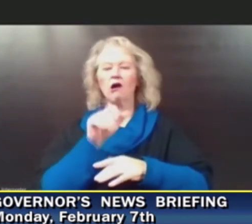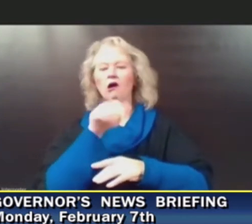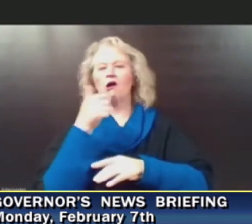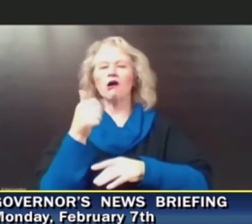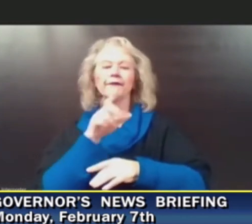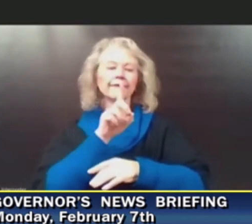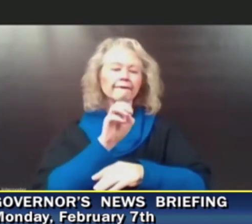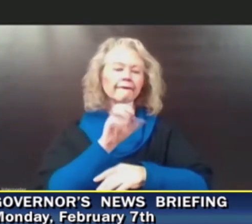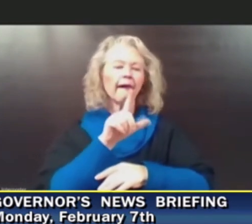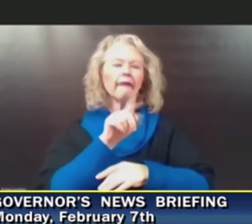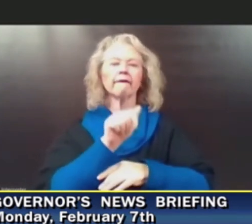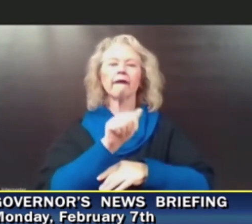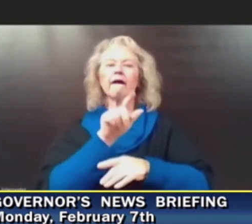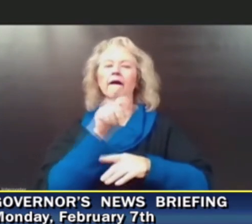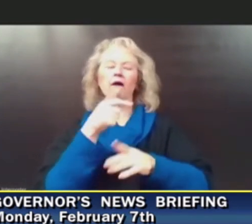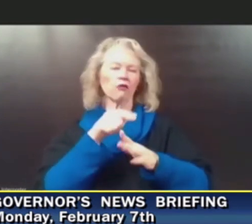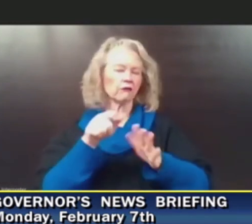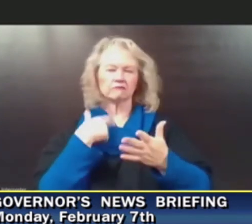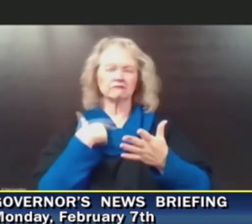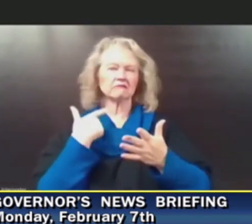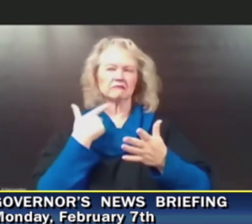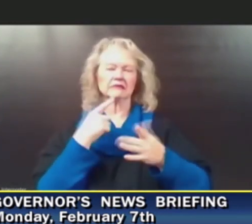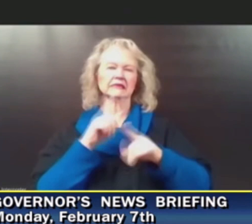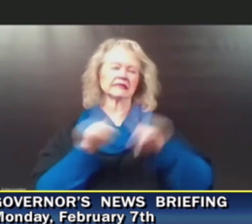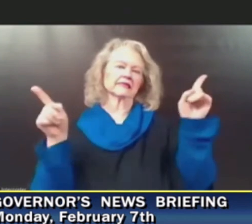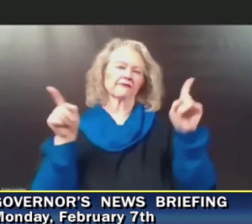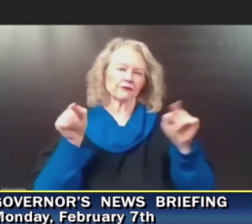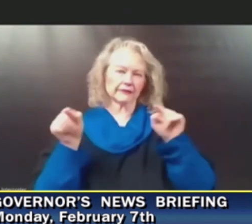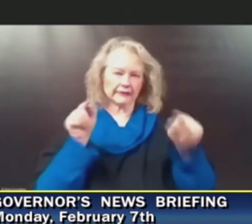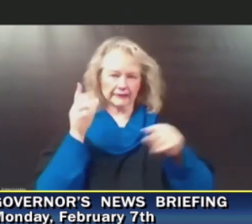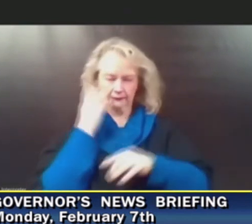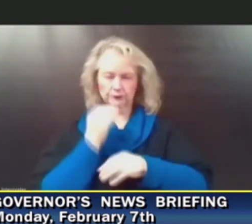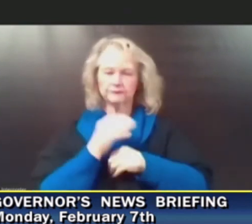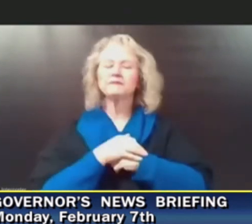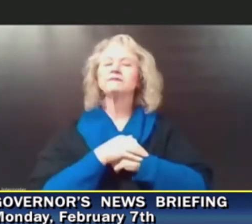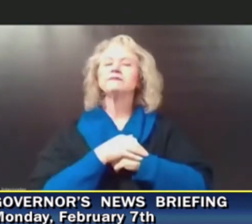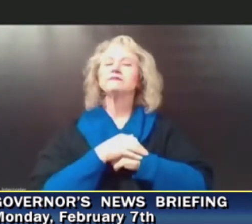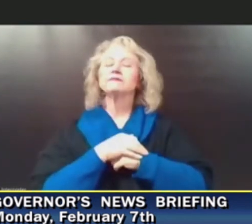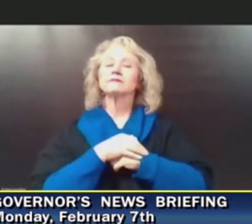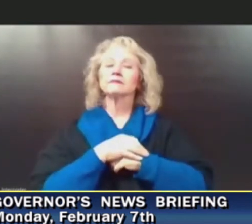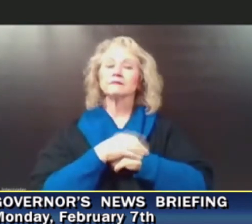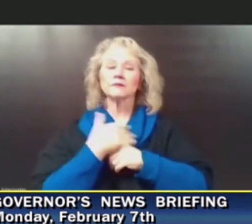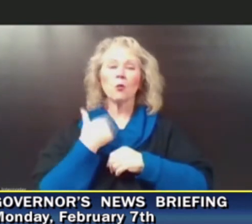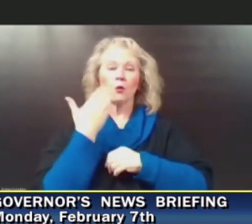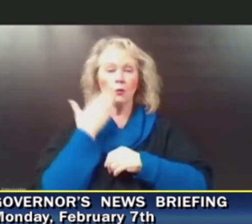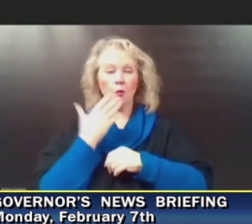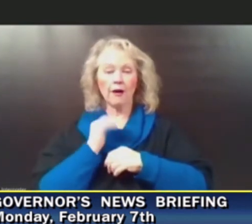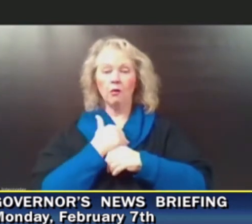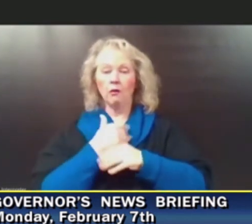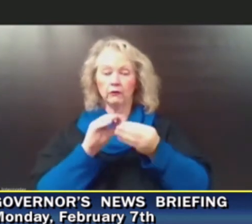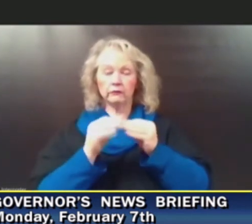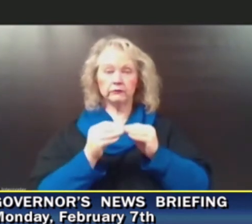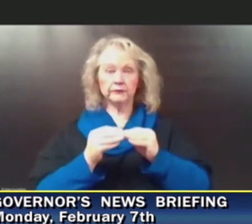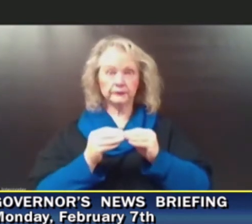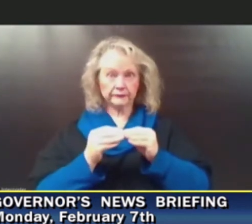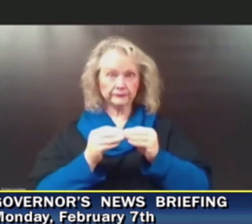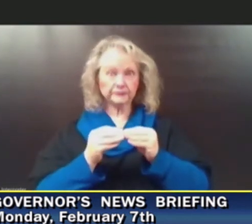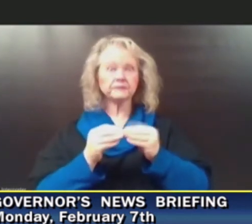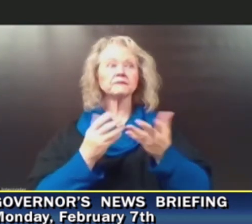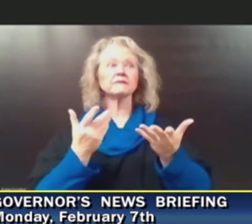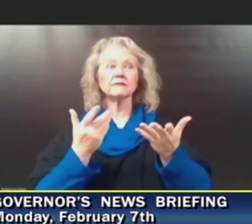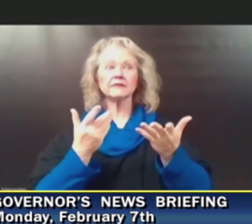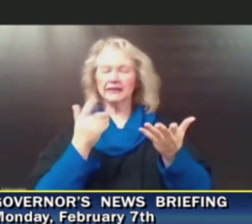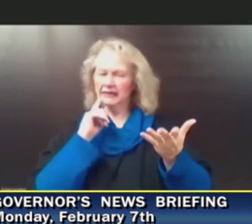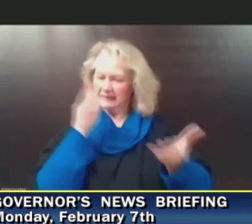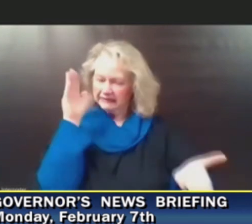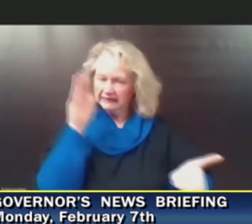so far to date. What we know is that our case counts are dropping. Our percent positivity is